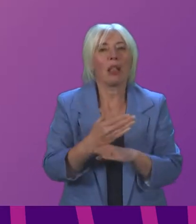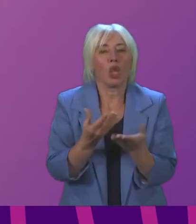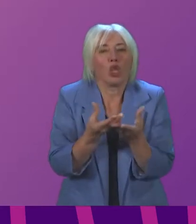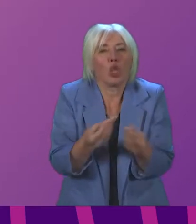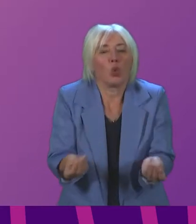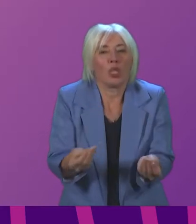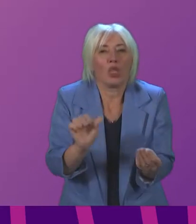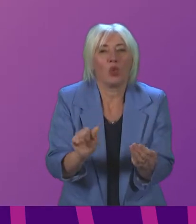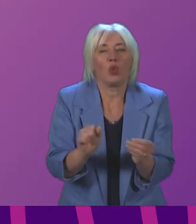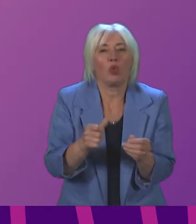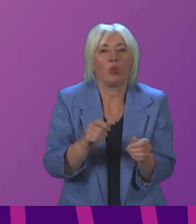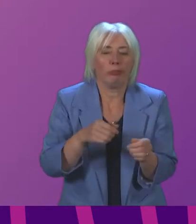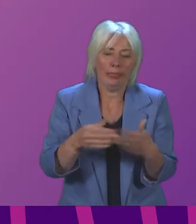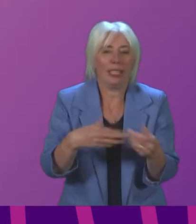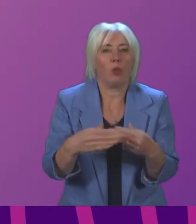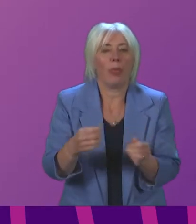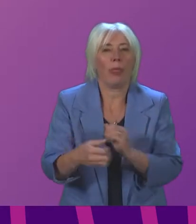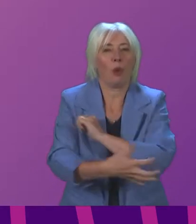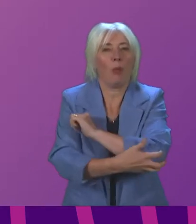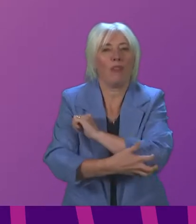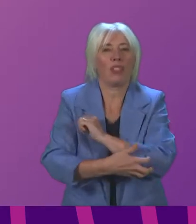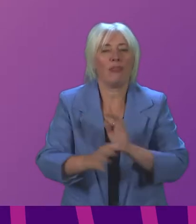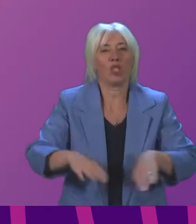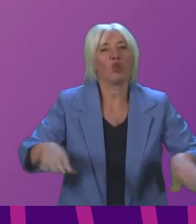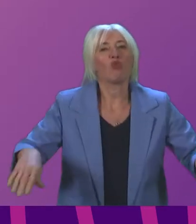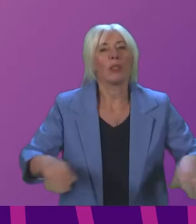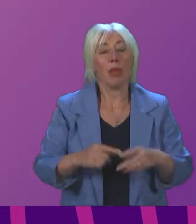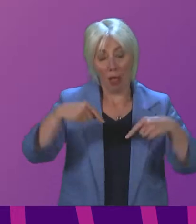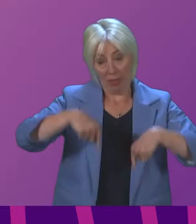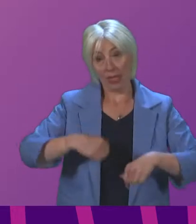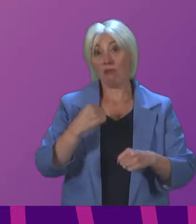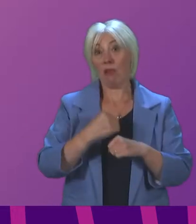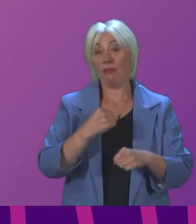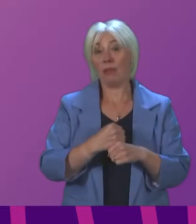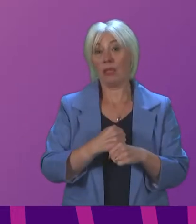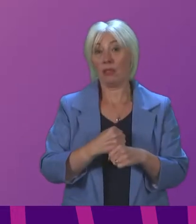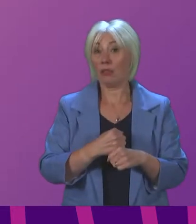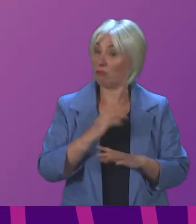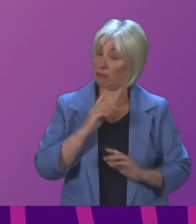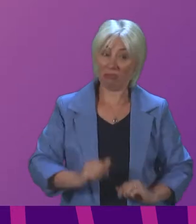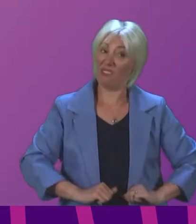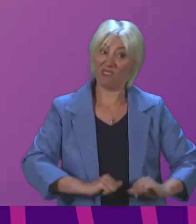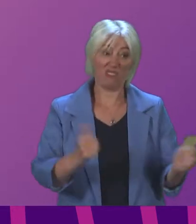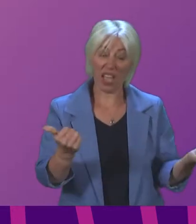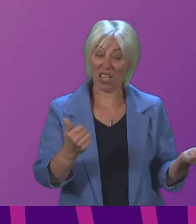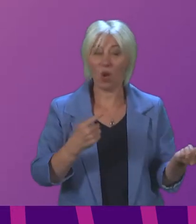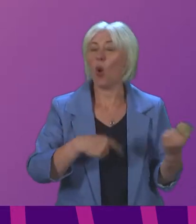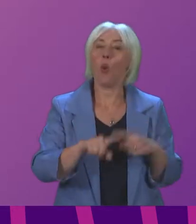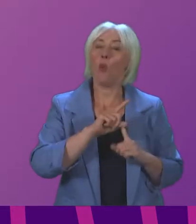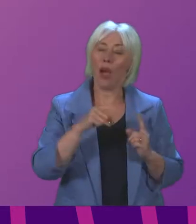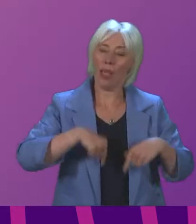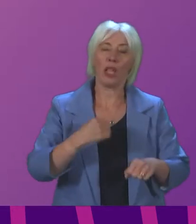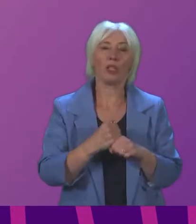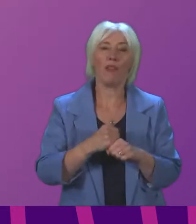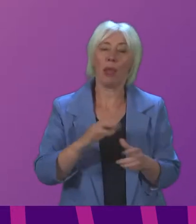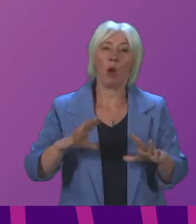and of course this Government will have no truck with that because this Government is prepared to put